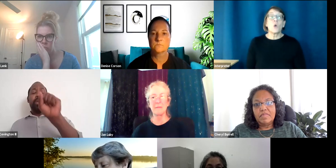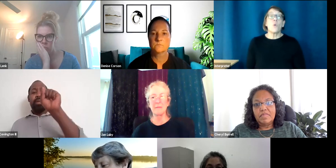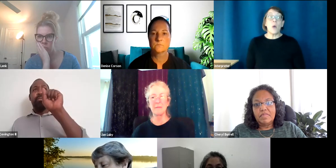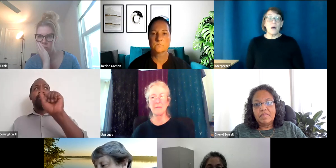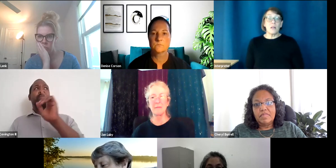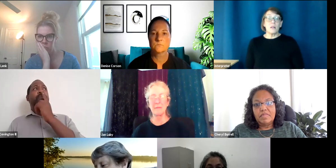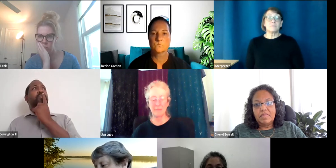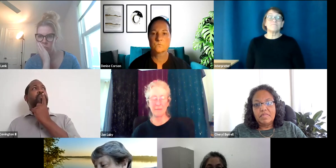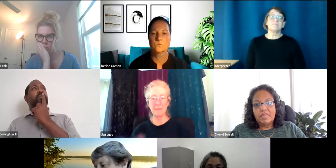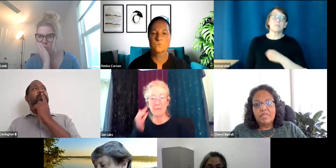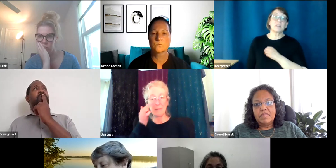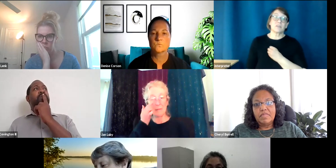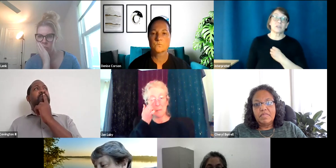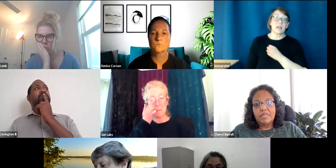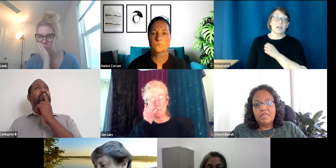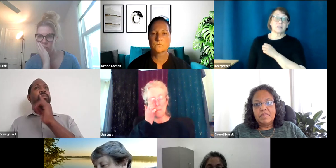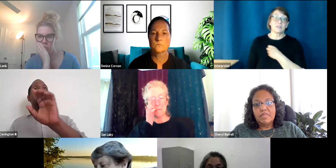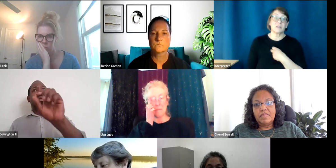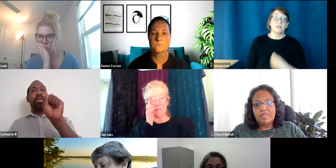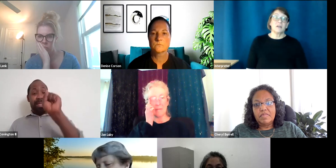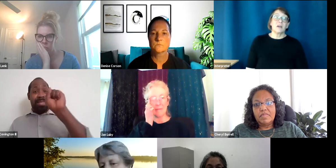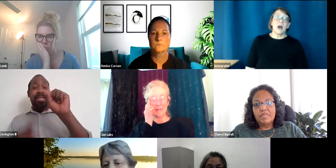Well, let me think for a second. Okay.